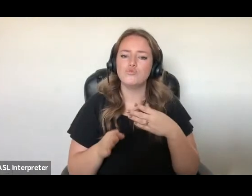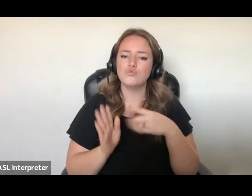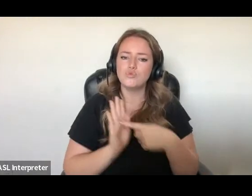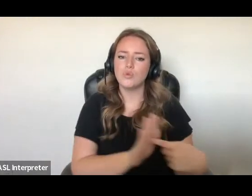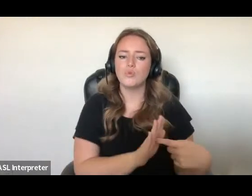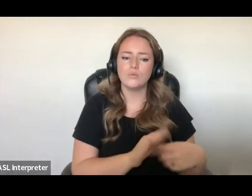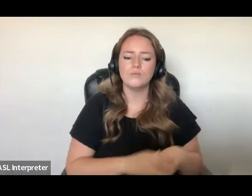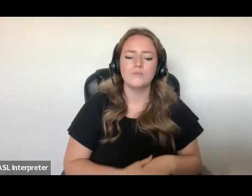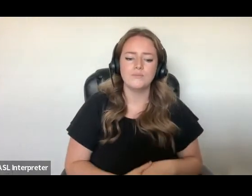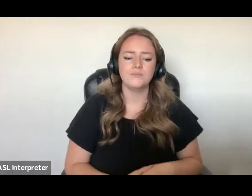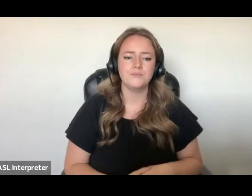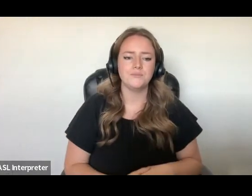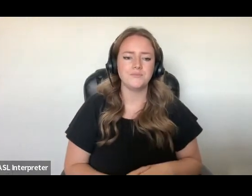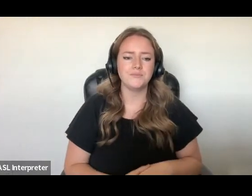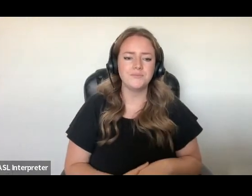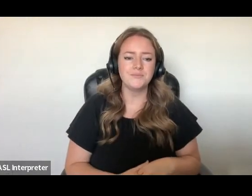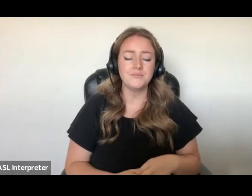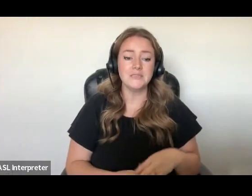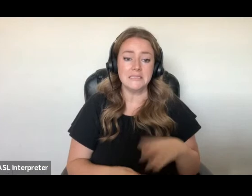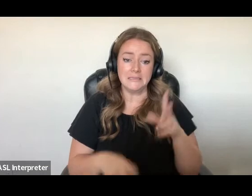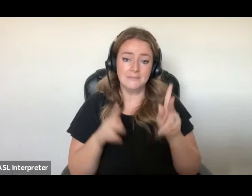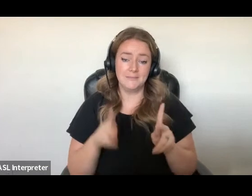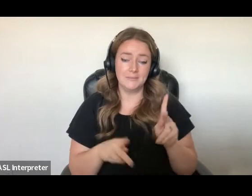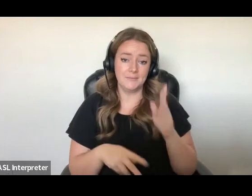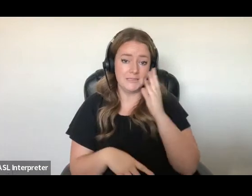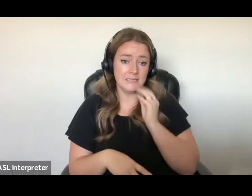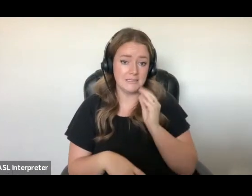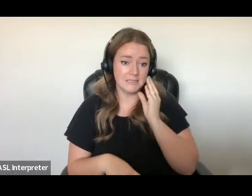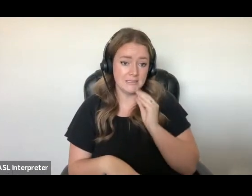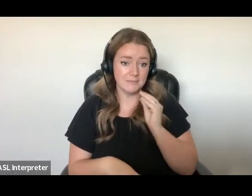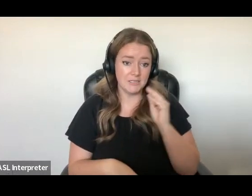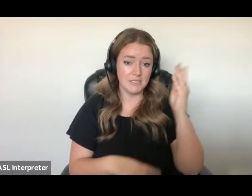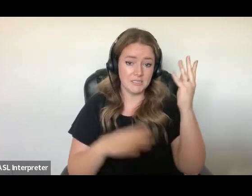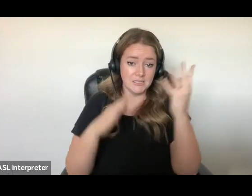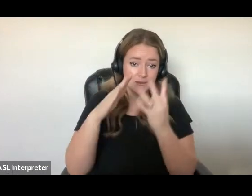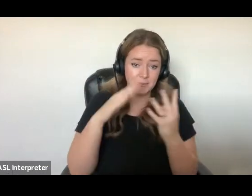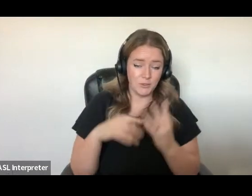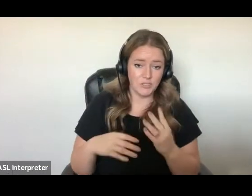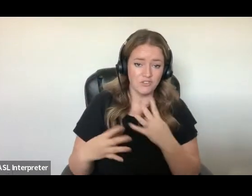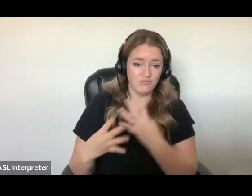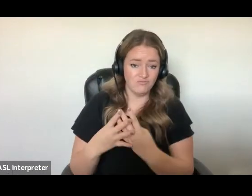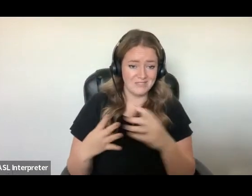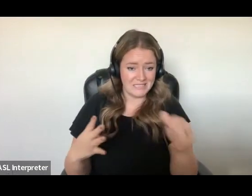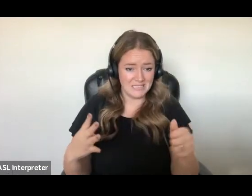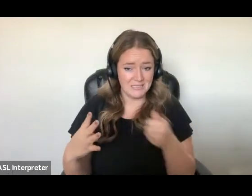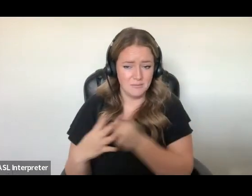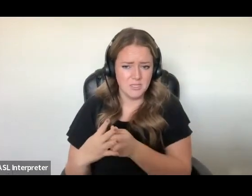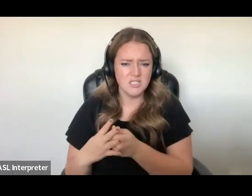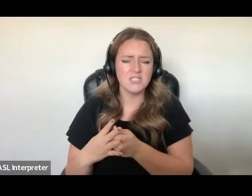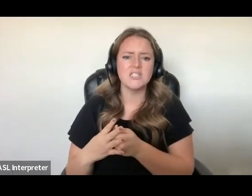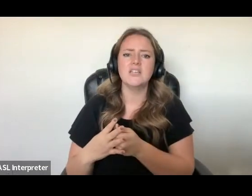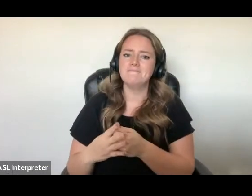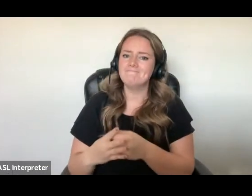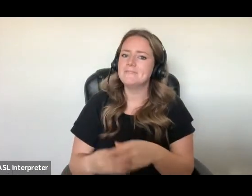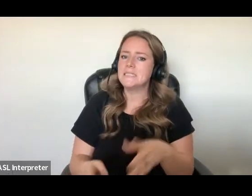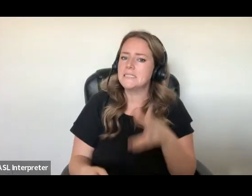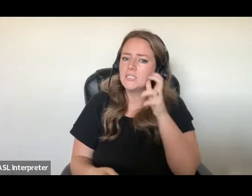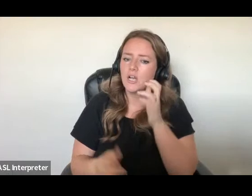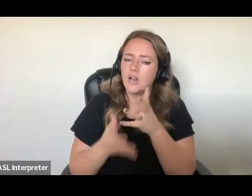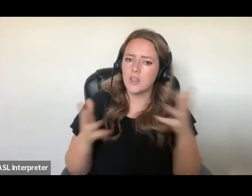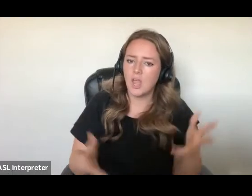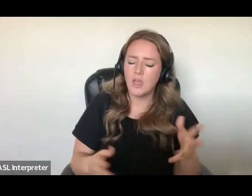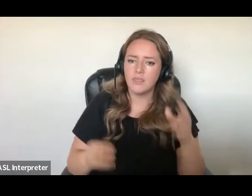with people who experienced immigration detention was the shock they felt at being incarcerated on immigration grounds.